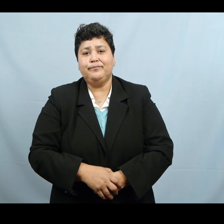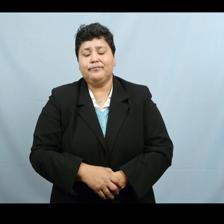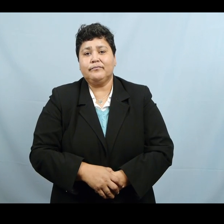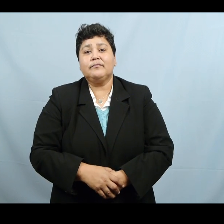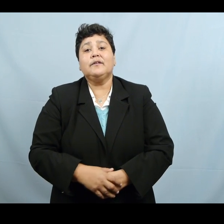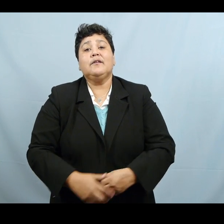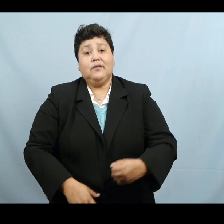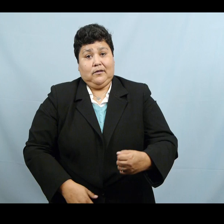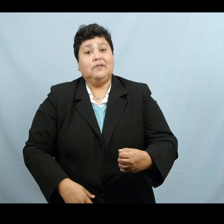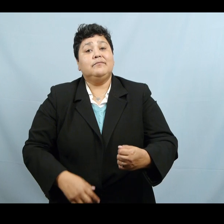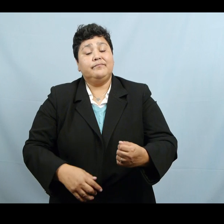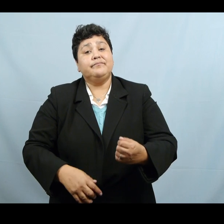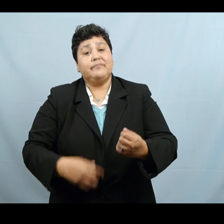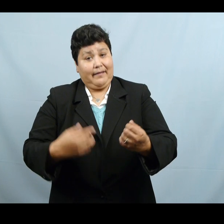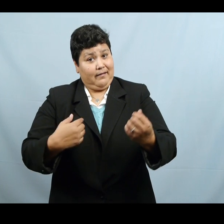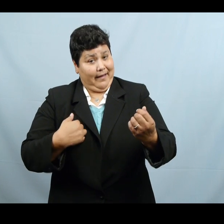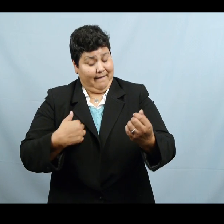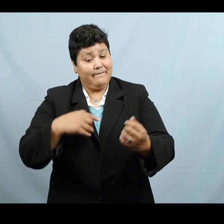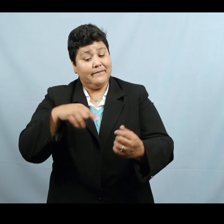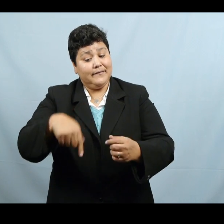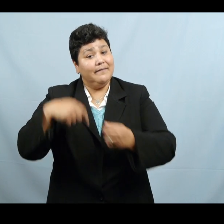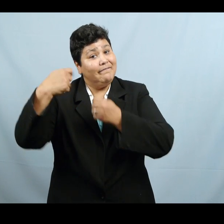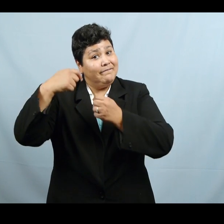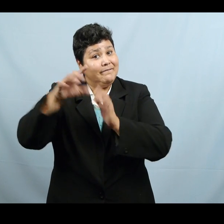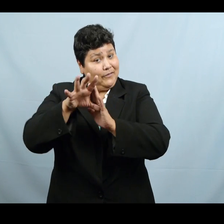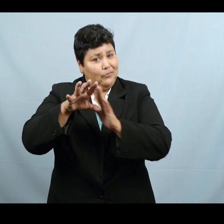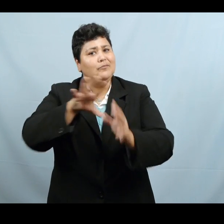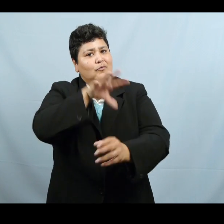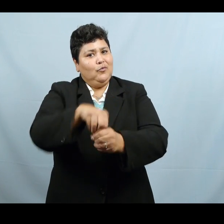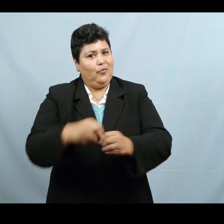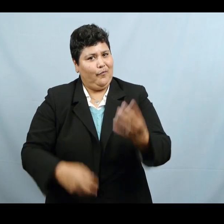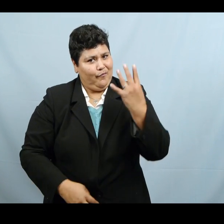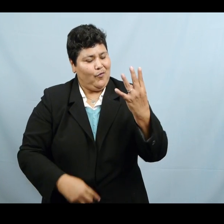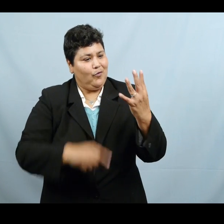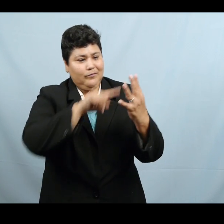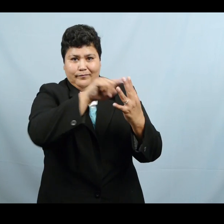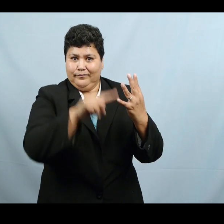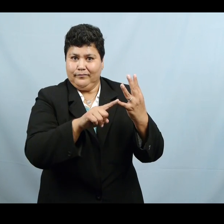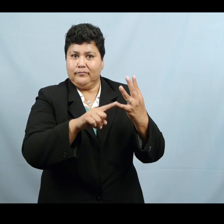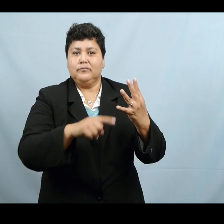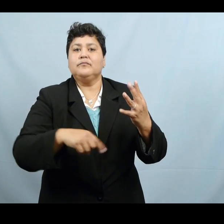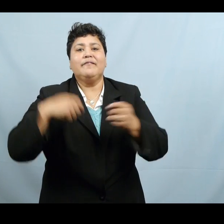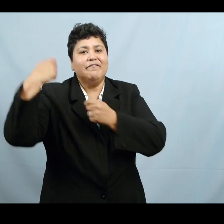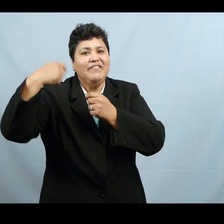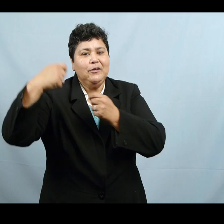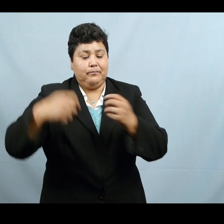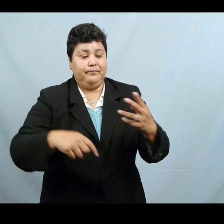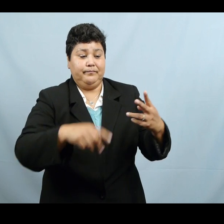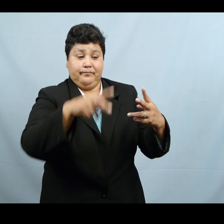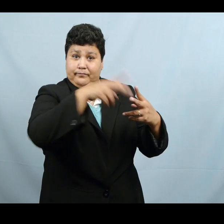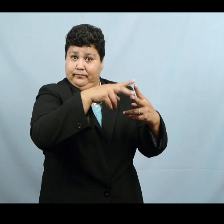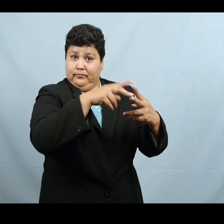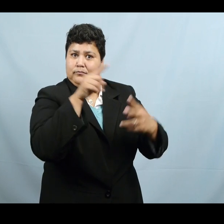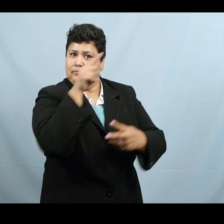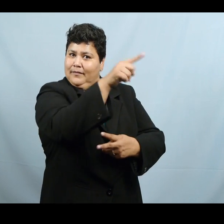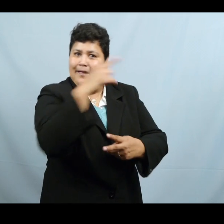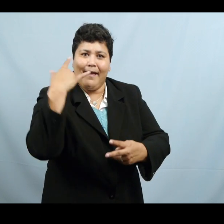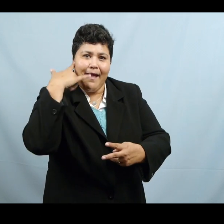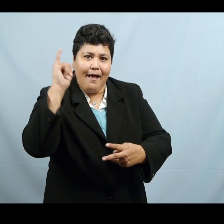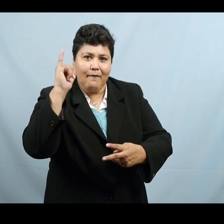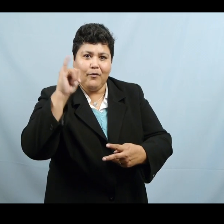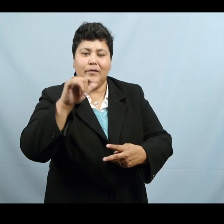What you will see are four scenarios. Two were filmed in Los Angeles, California, and two were filmed in Austin, Texas.